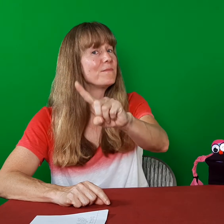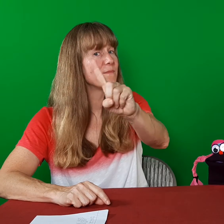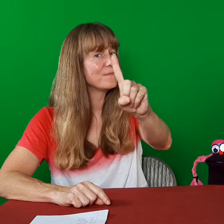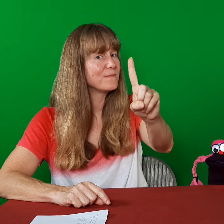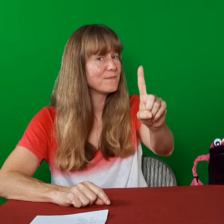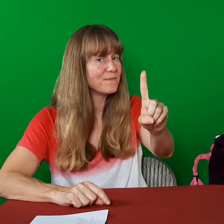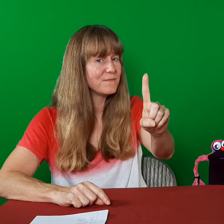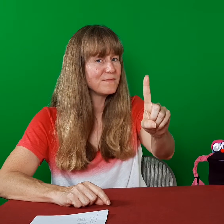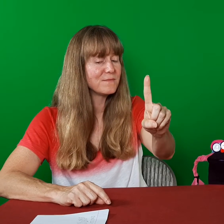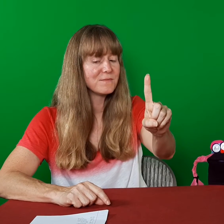Fizz. Fizz.